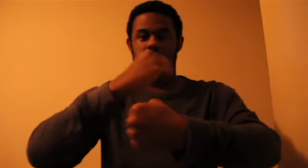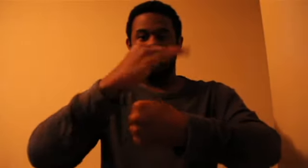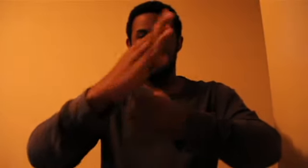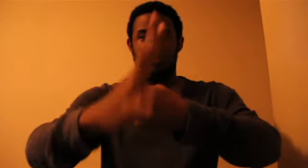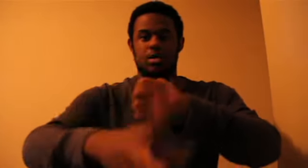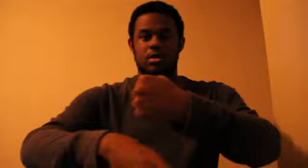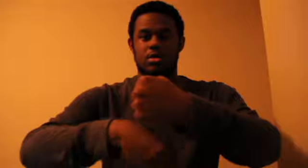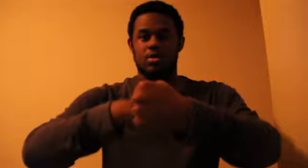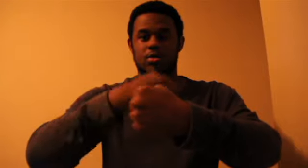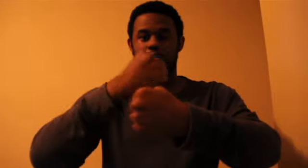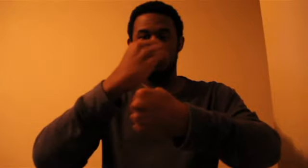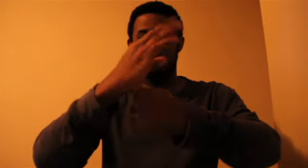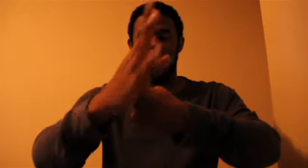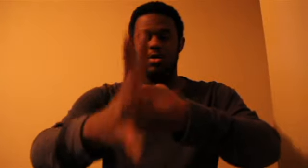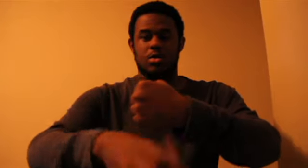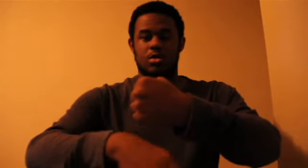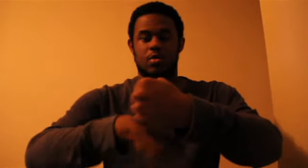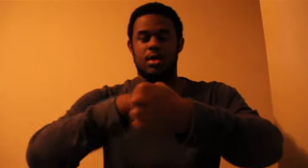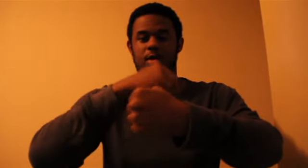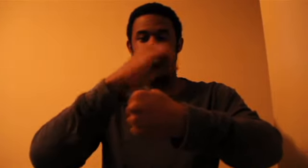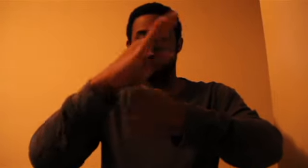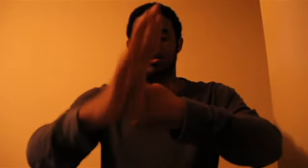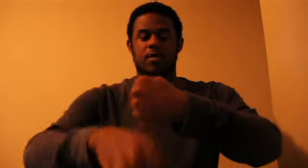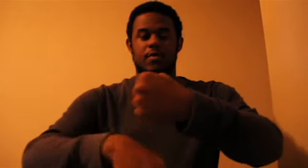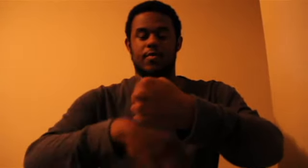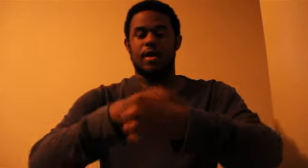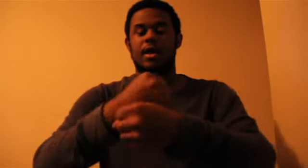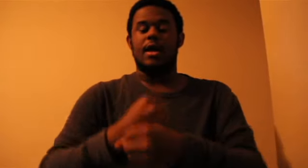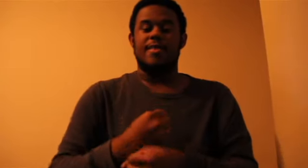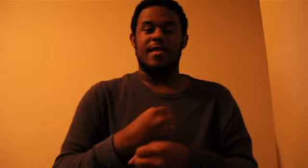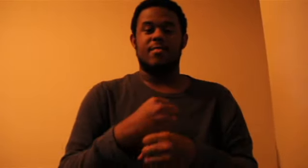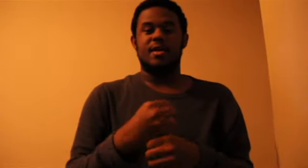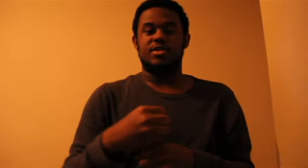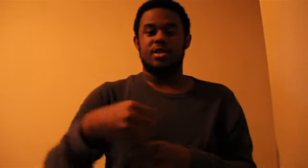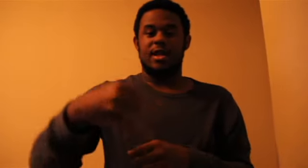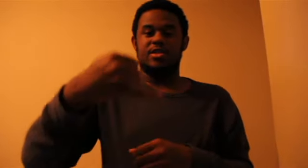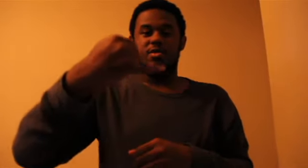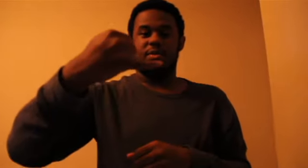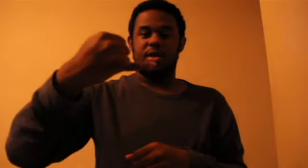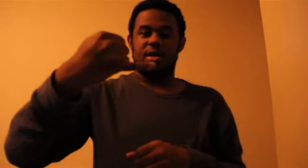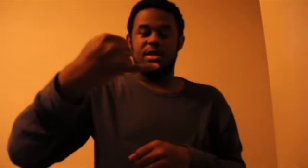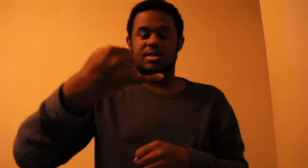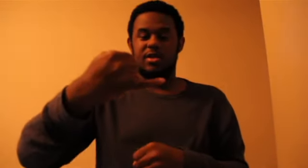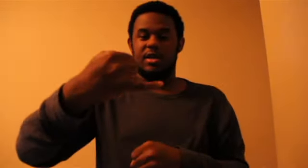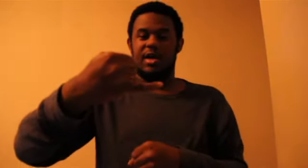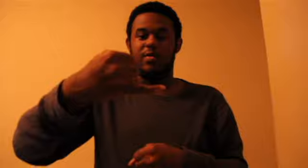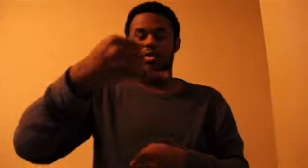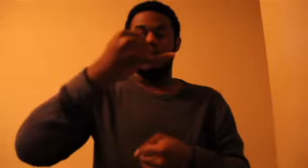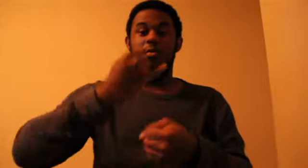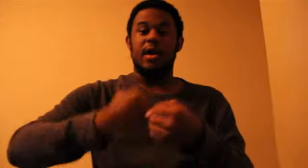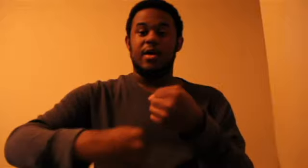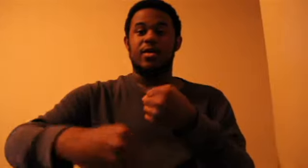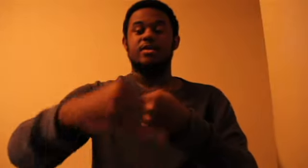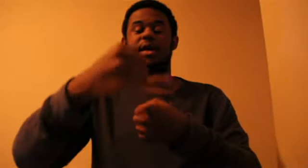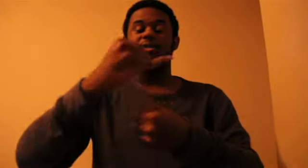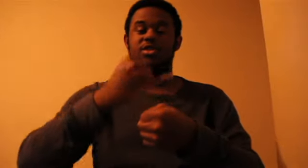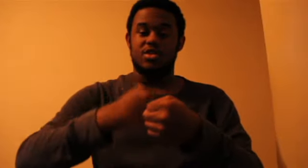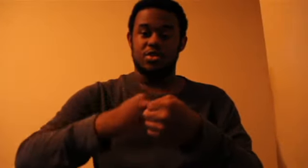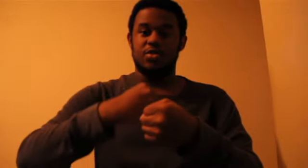two three four now to make sure that your pinky the only thing out when you go backwards as is two